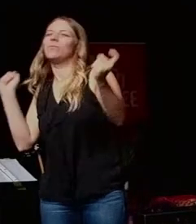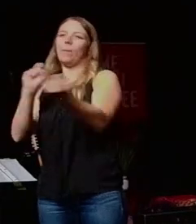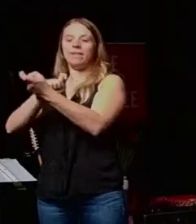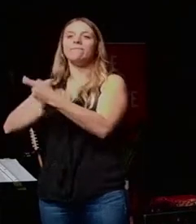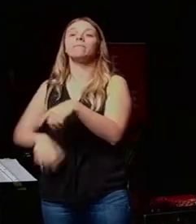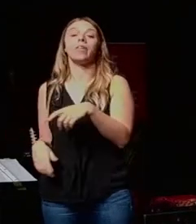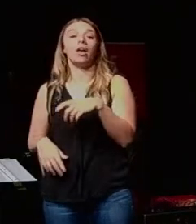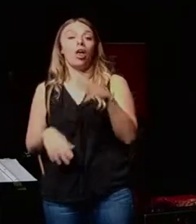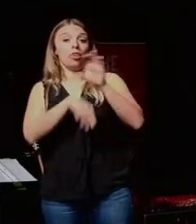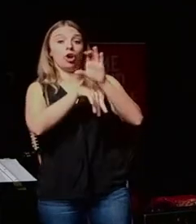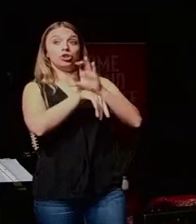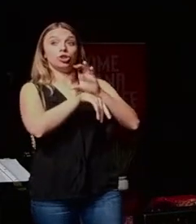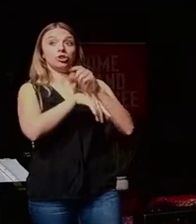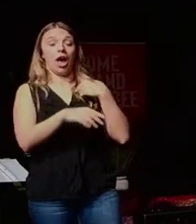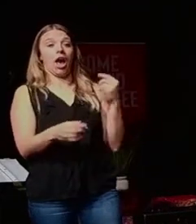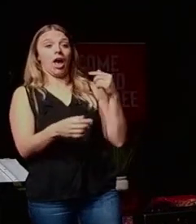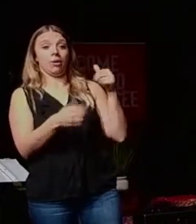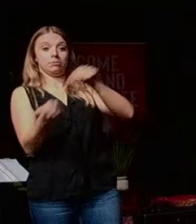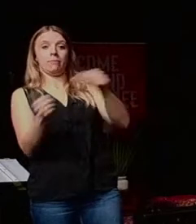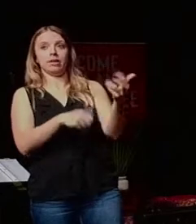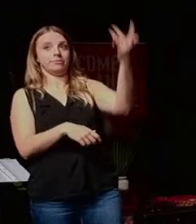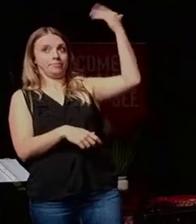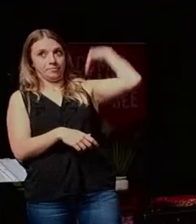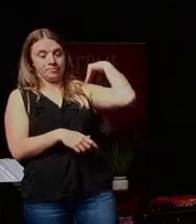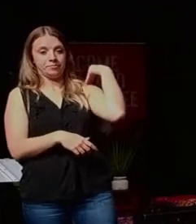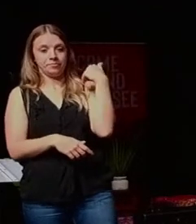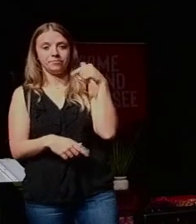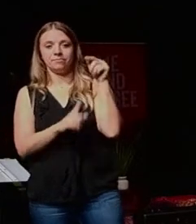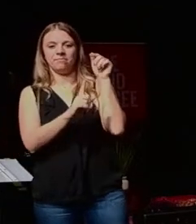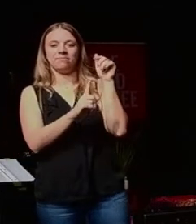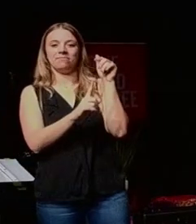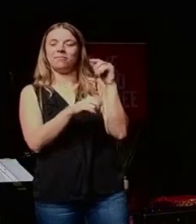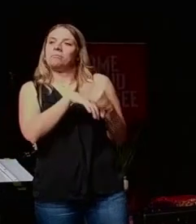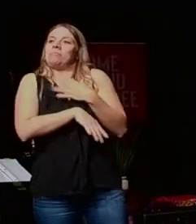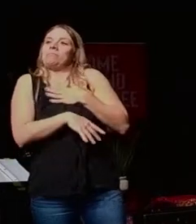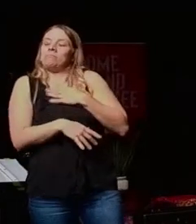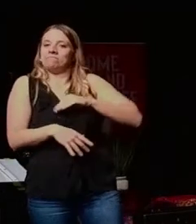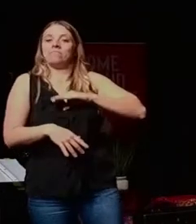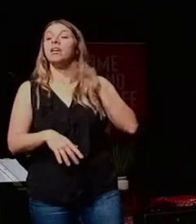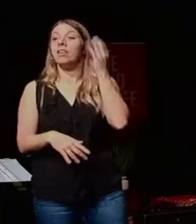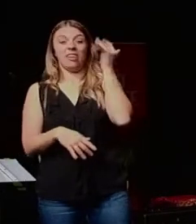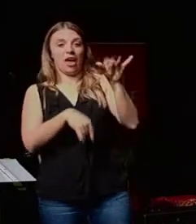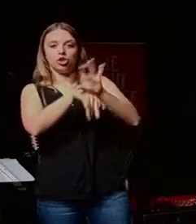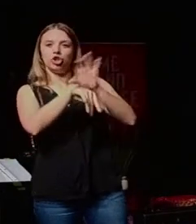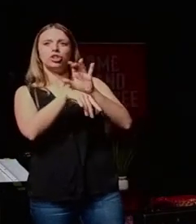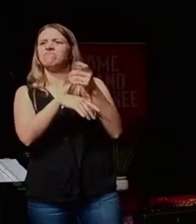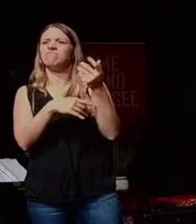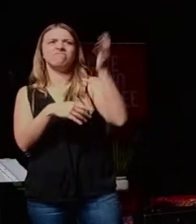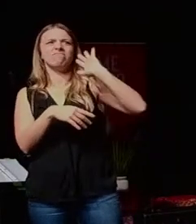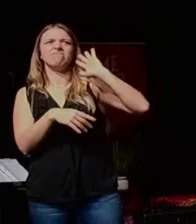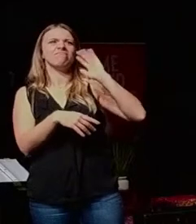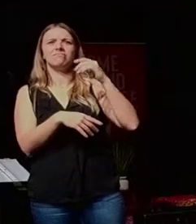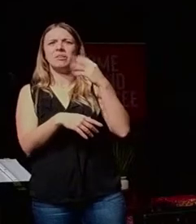right? The church that I was baptized into, and that gives me hope because I was baptized into a church that was like four years old